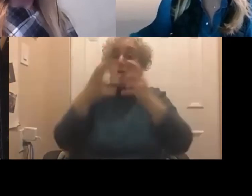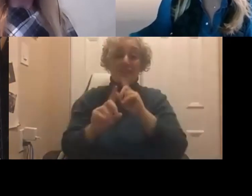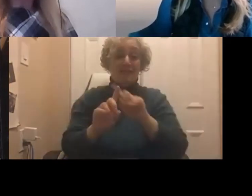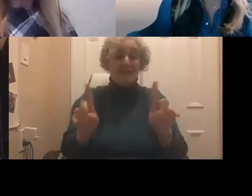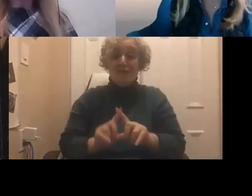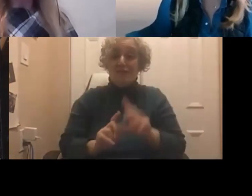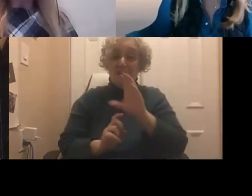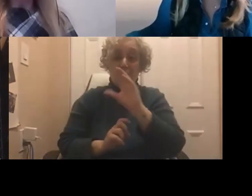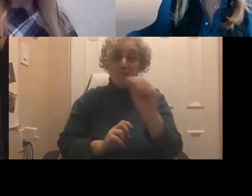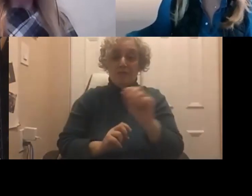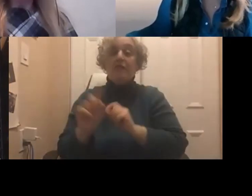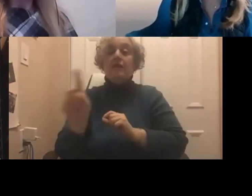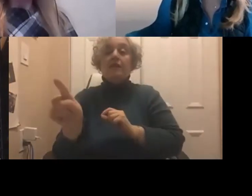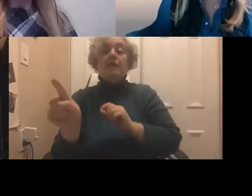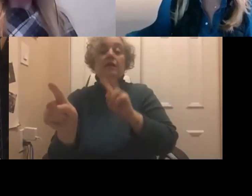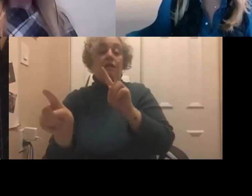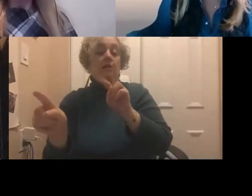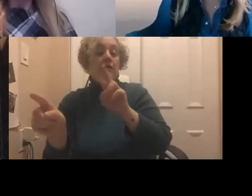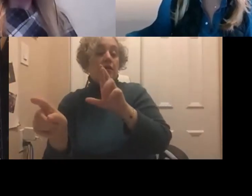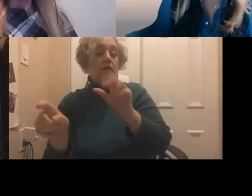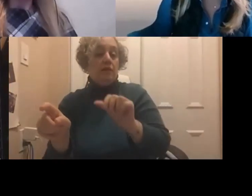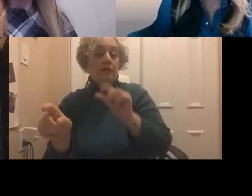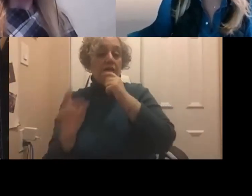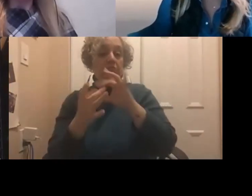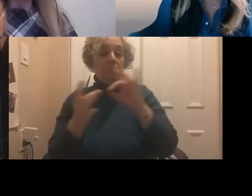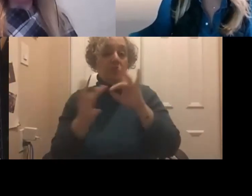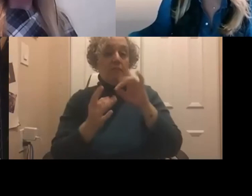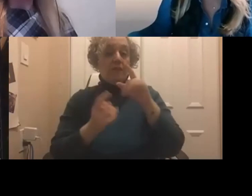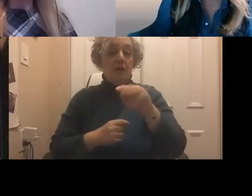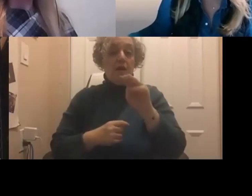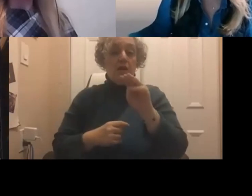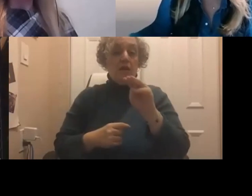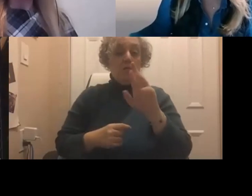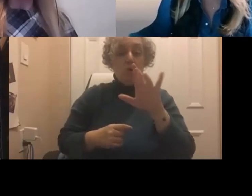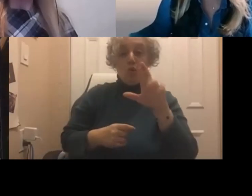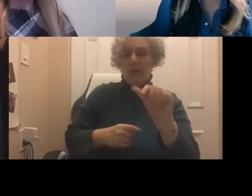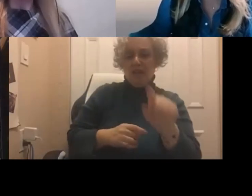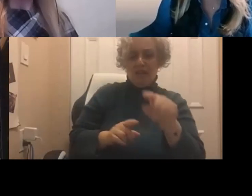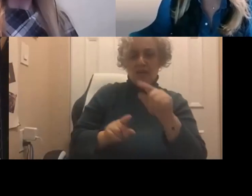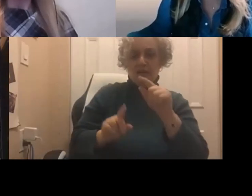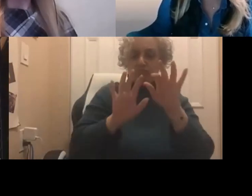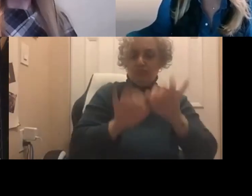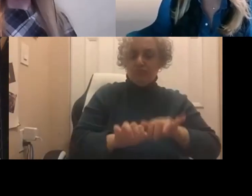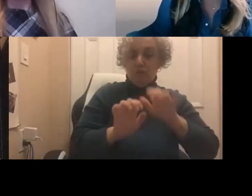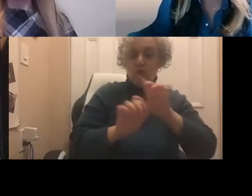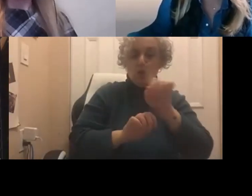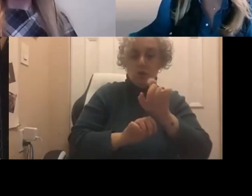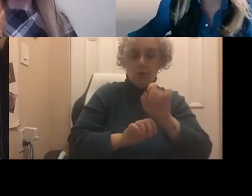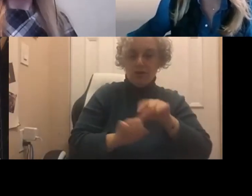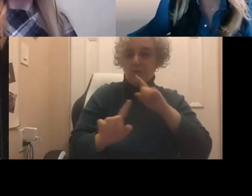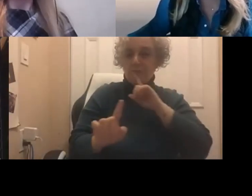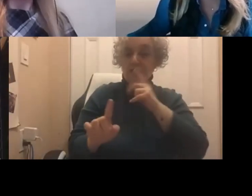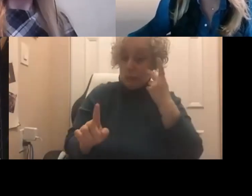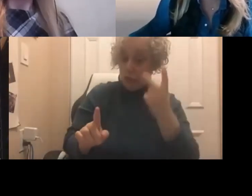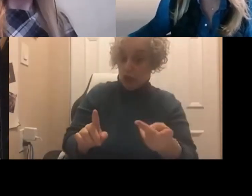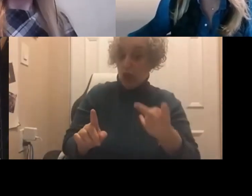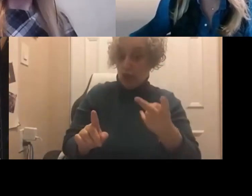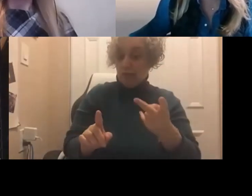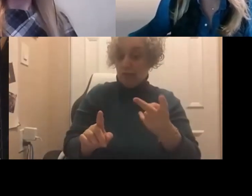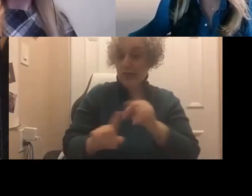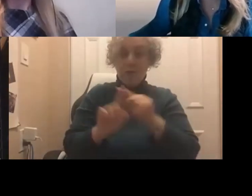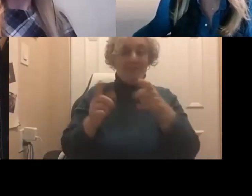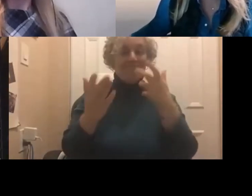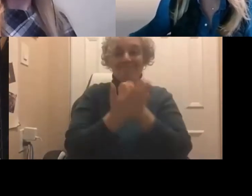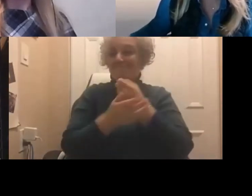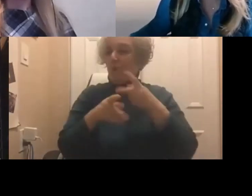So I have, Maria, did you, I saw your question earlier, Maria, so I did see it and I didn't have a chance